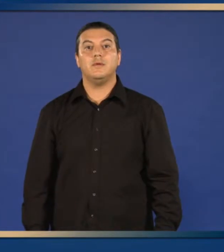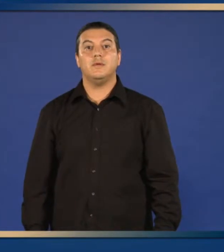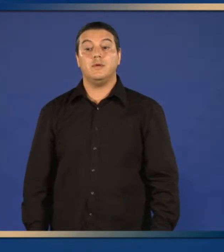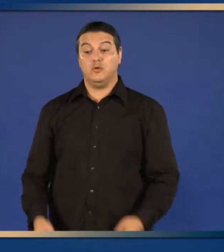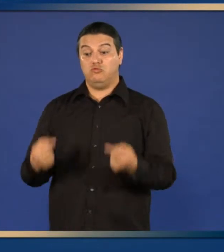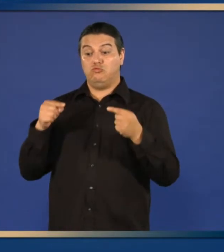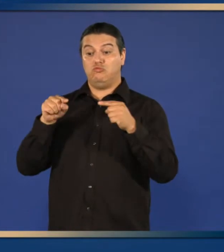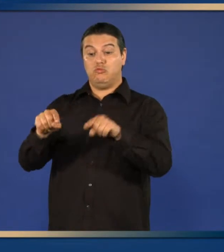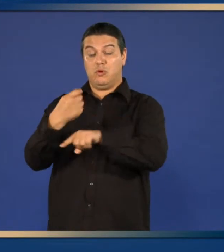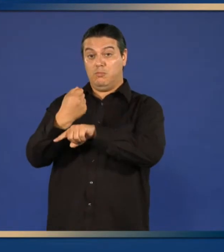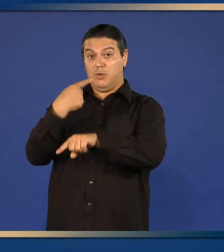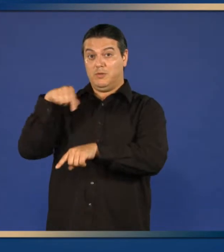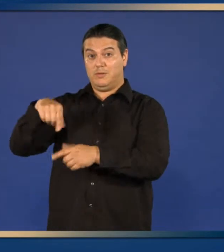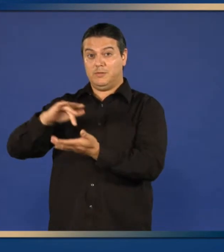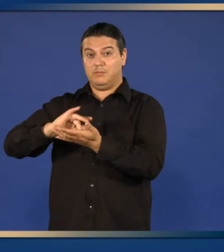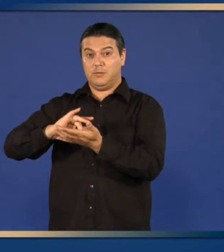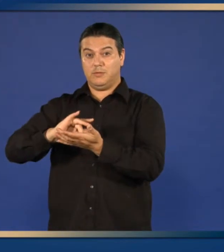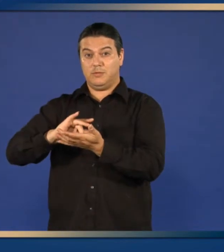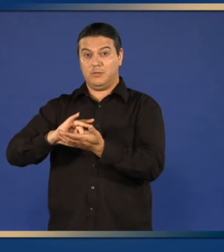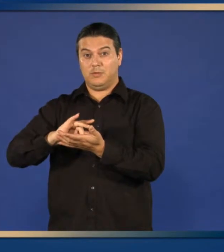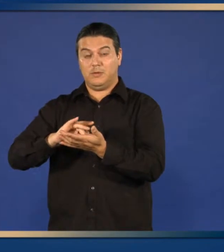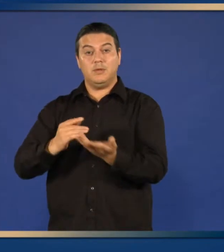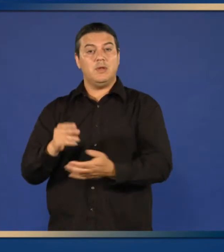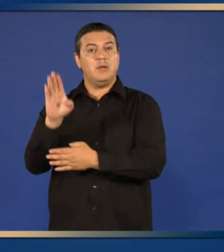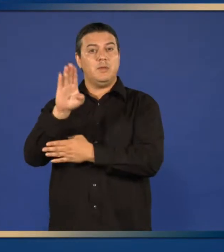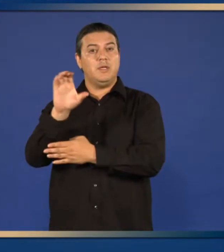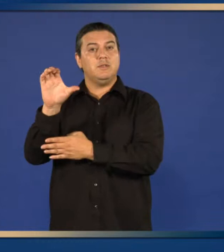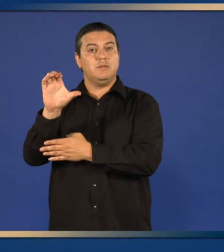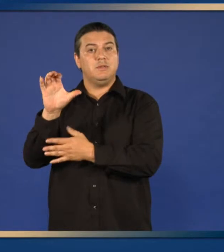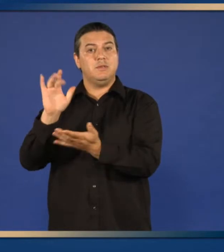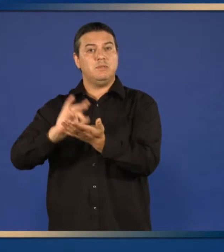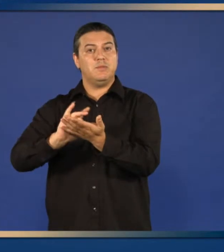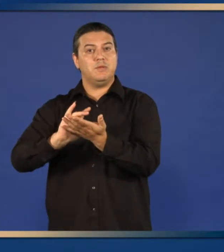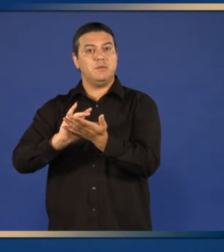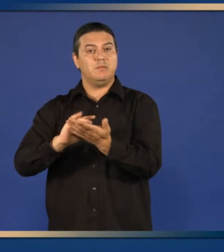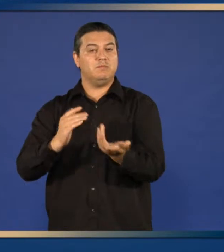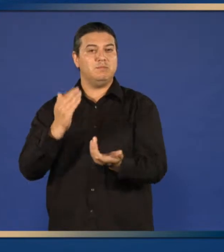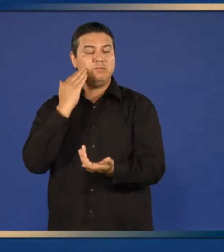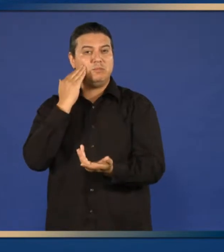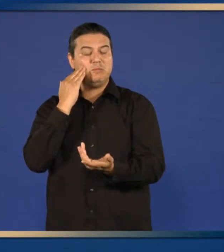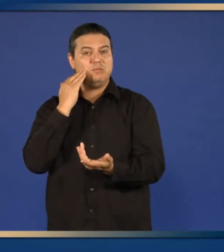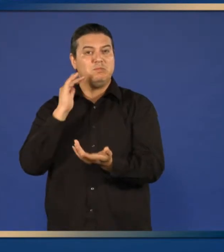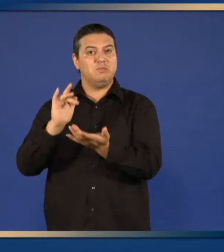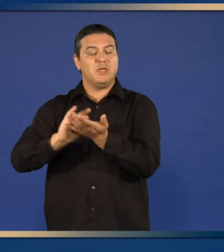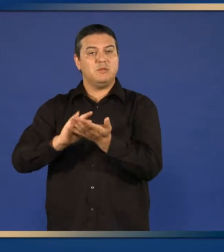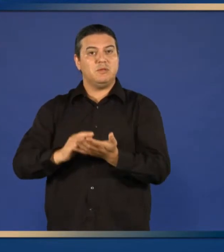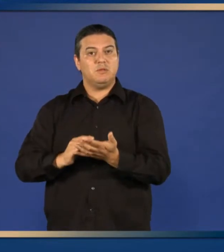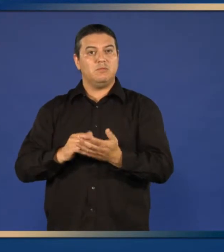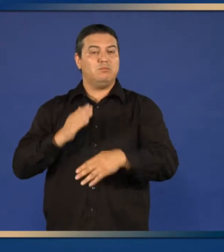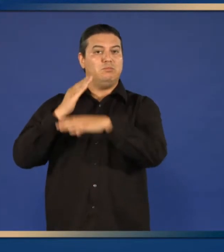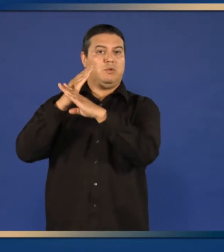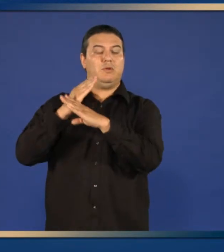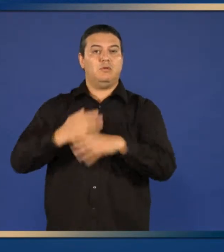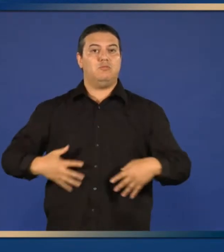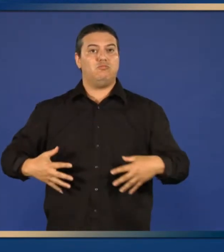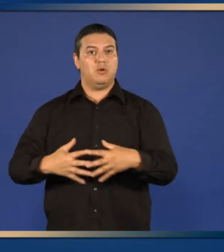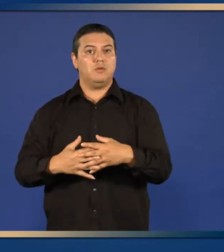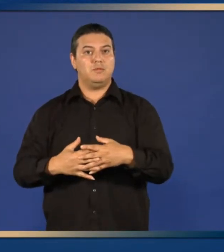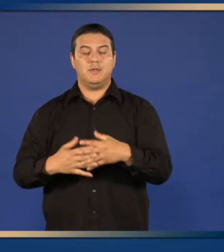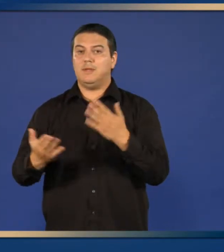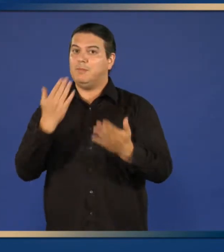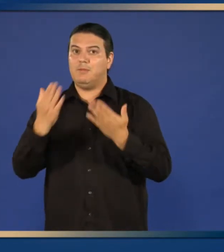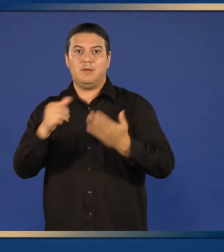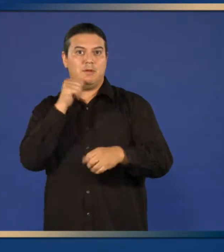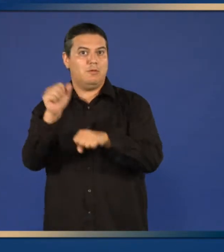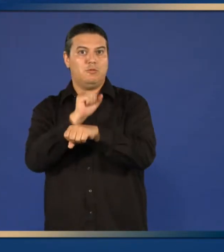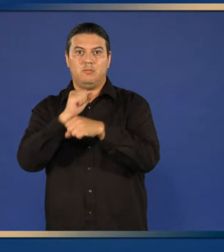While you are taking this medicine, birth control pills may not work as well. Make